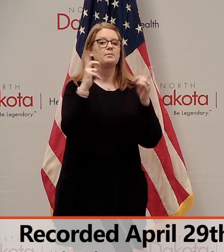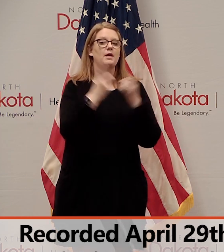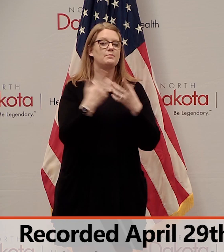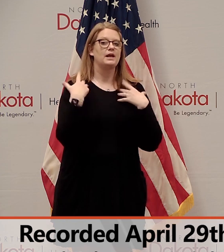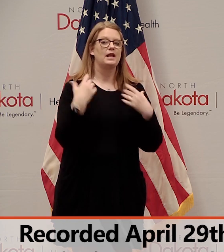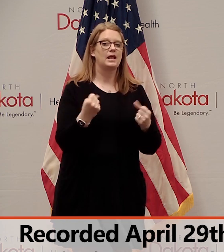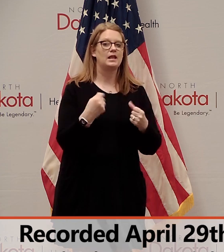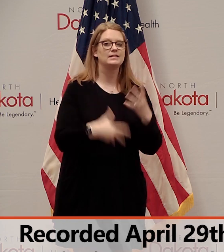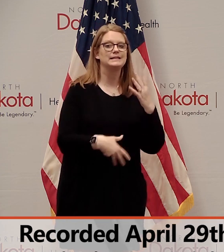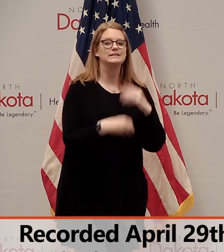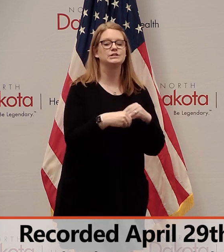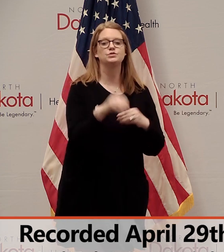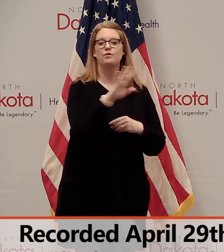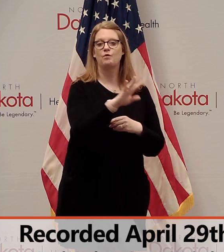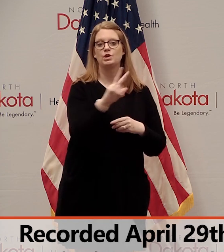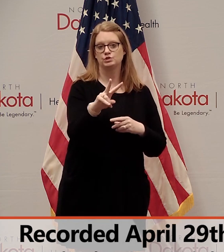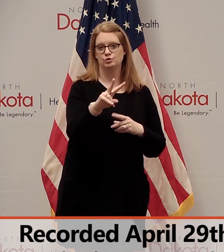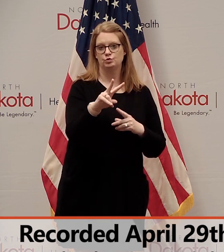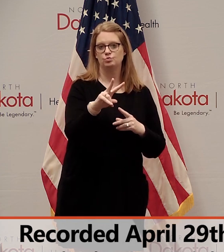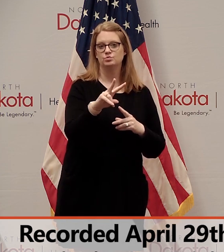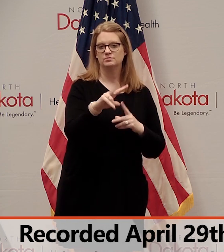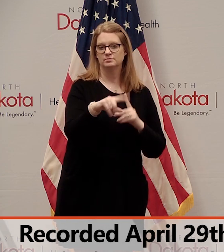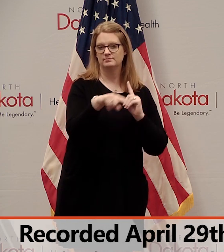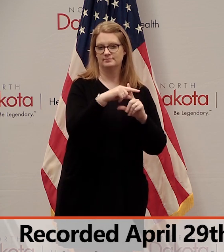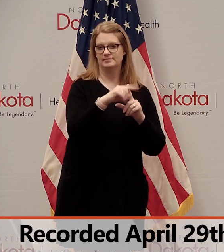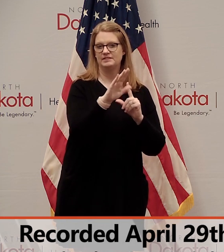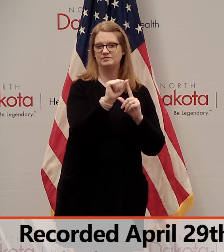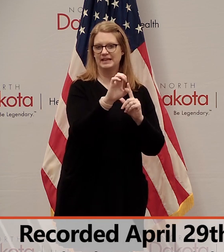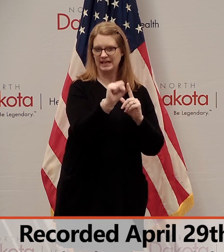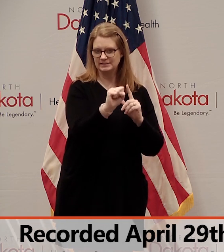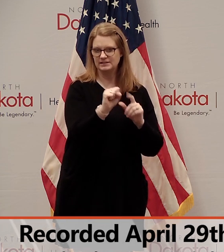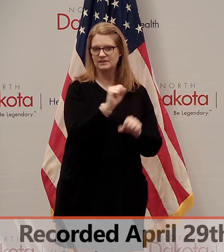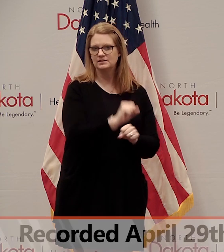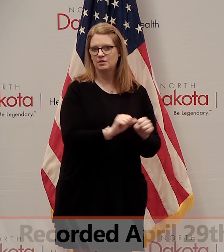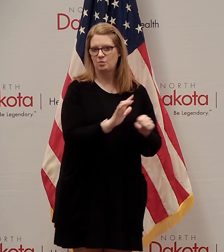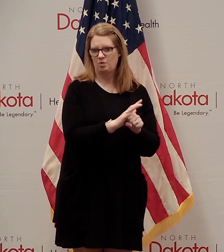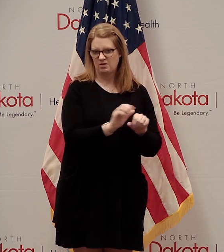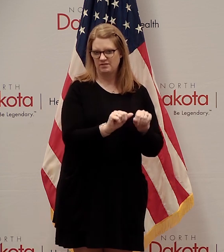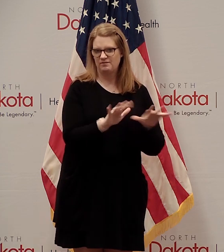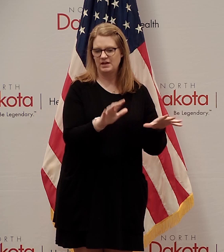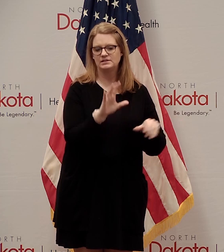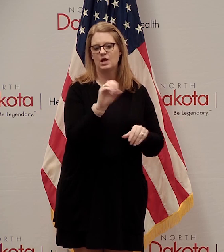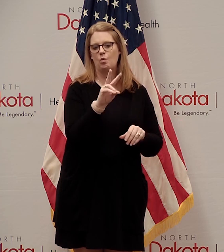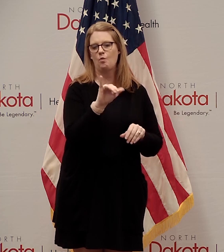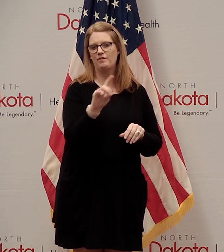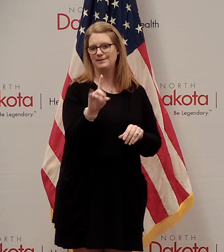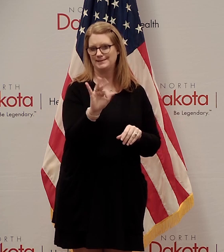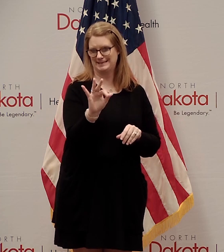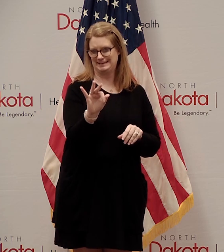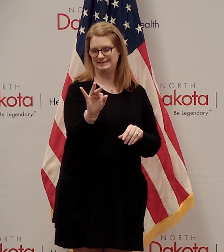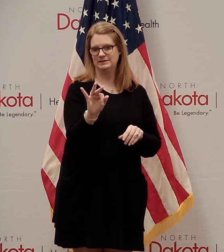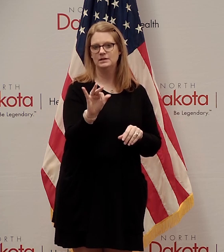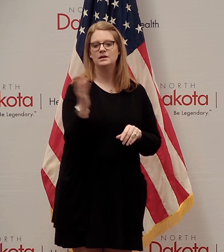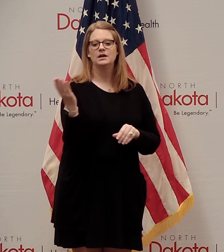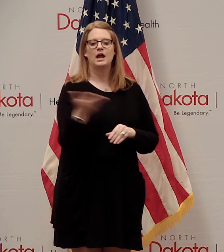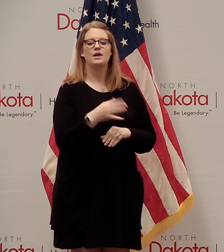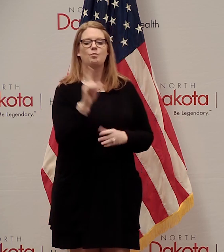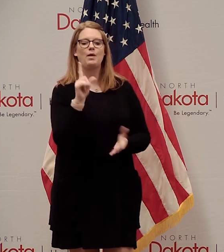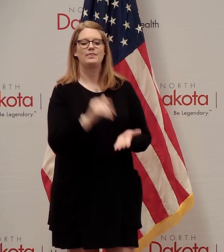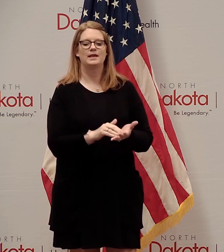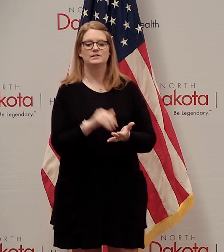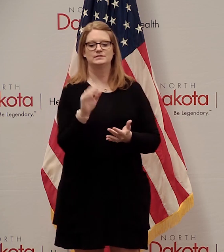confirmed 42 additional cases of the novel coronavirus disease or COVID-19 out of 1